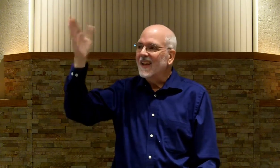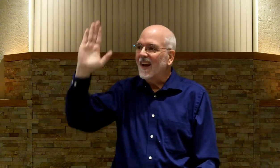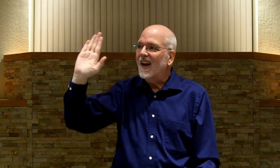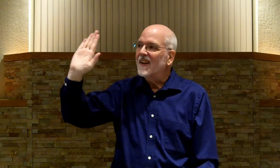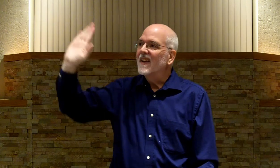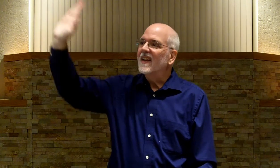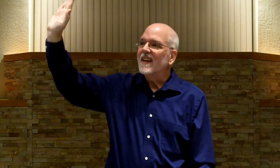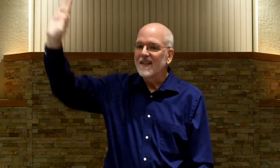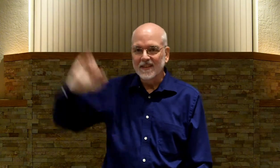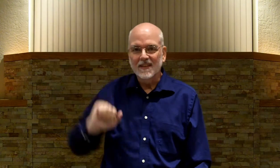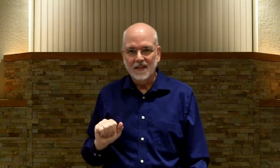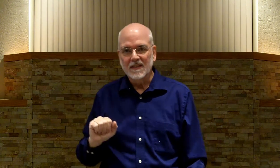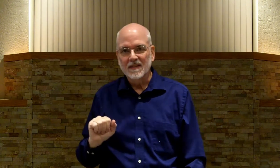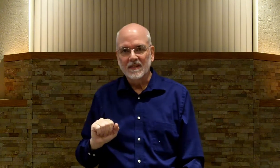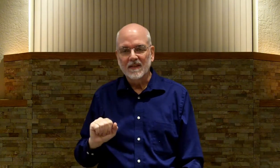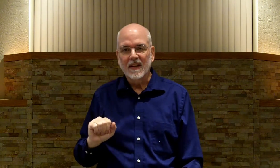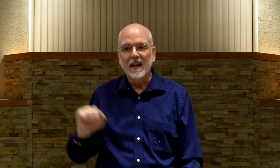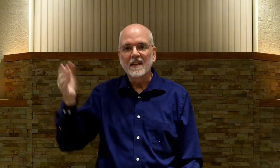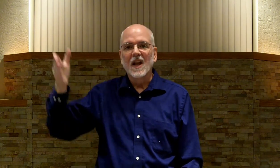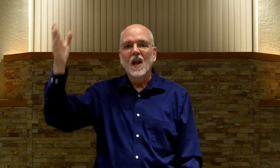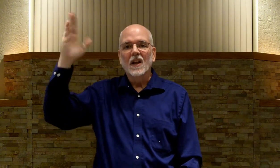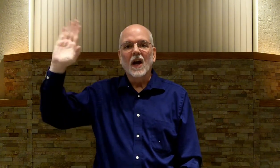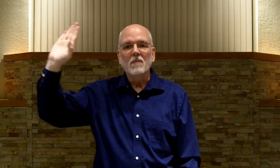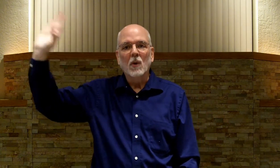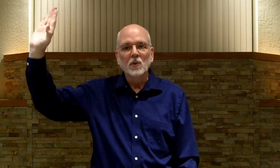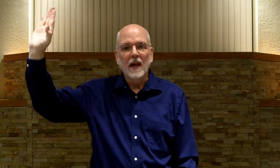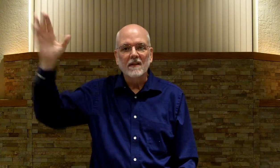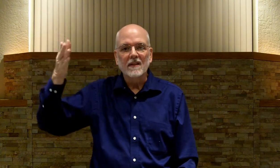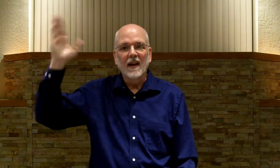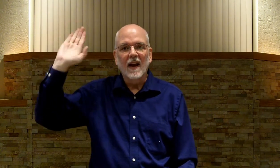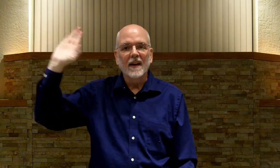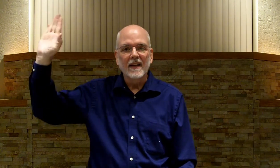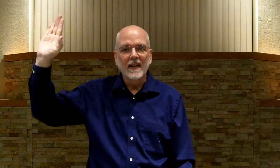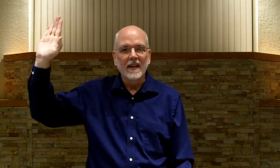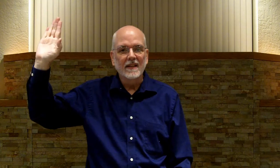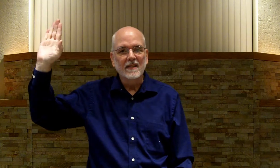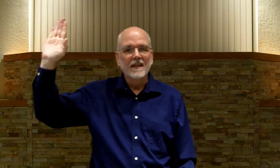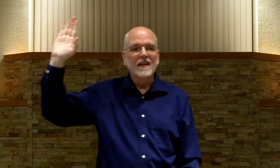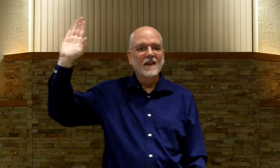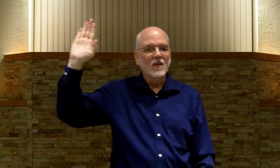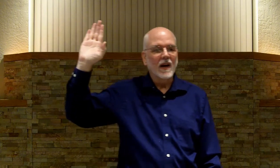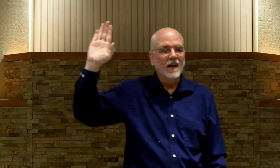God. His. That is. God. Possesses. God. Is his. Right?